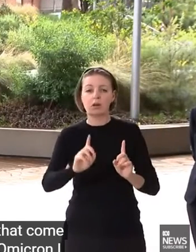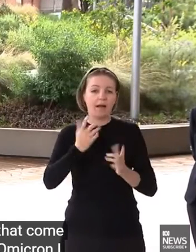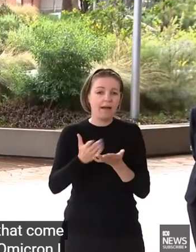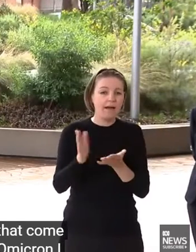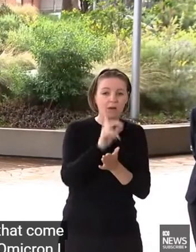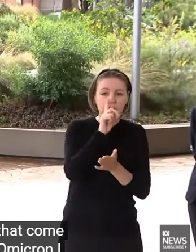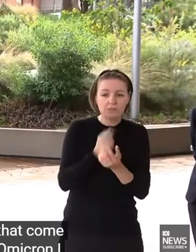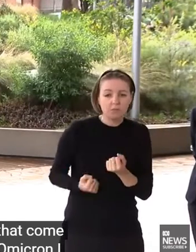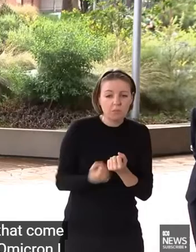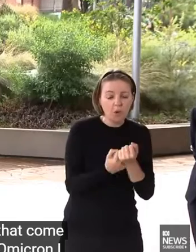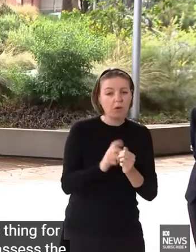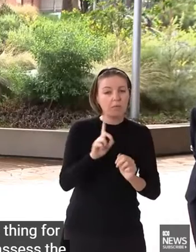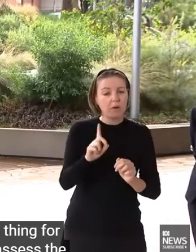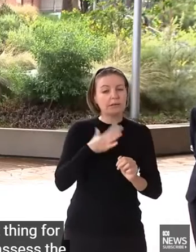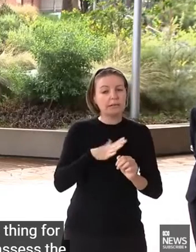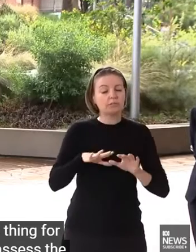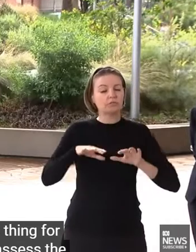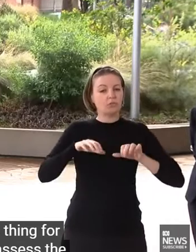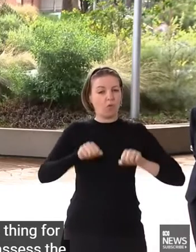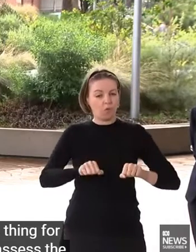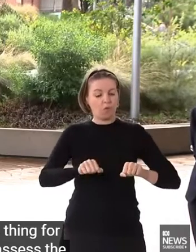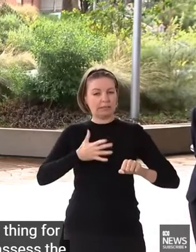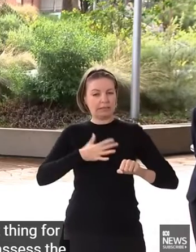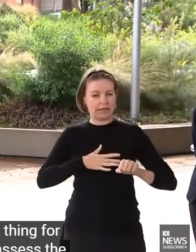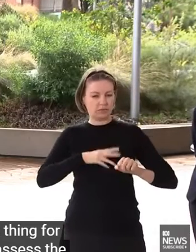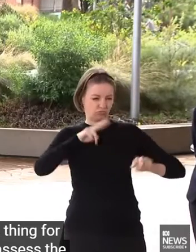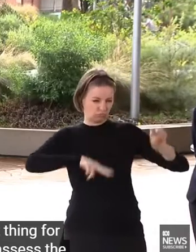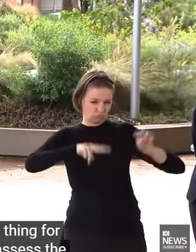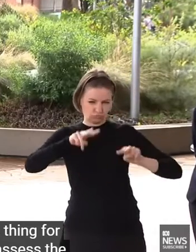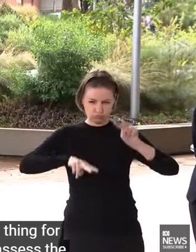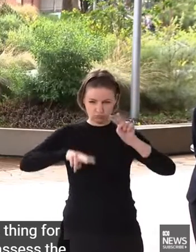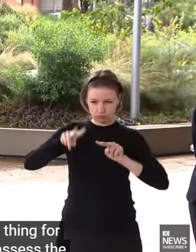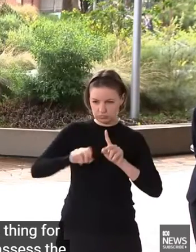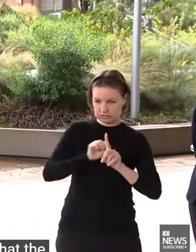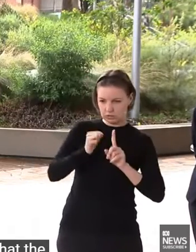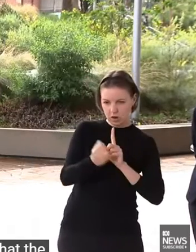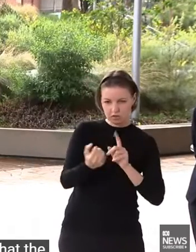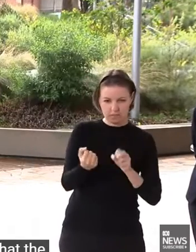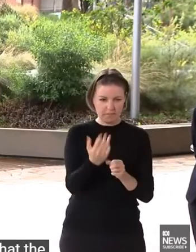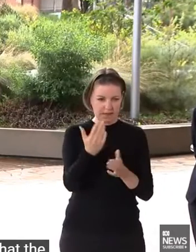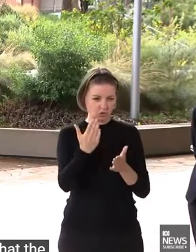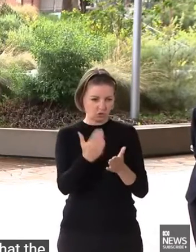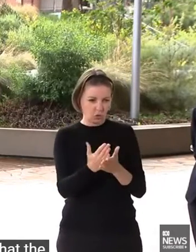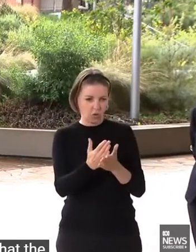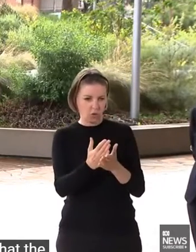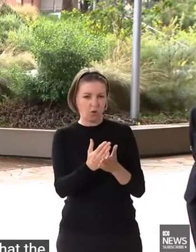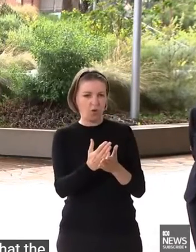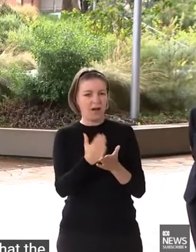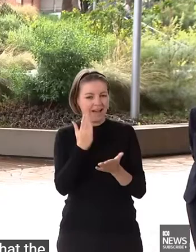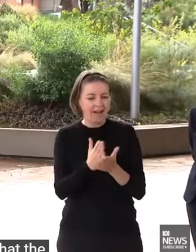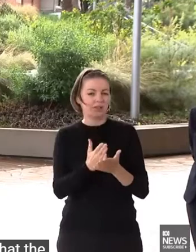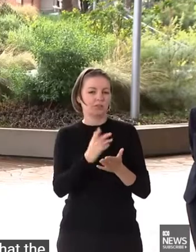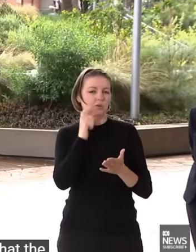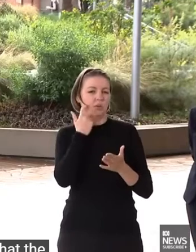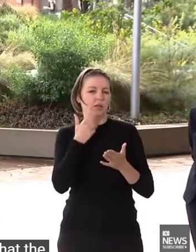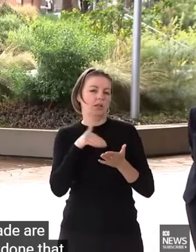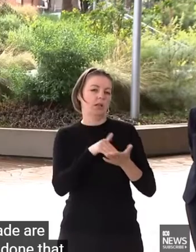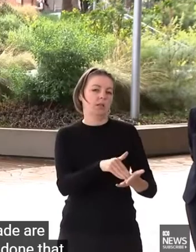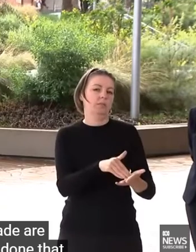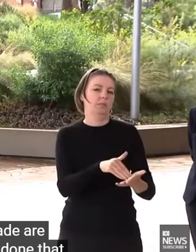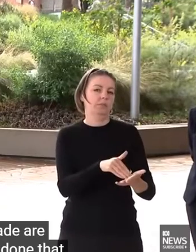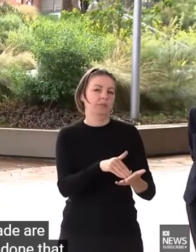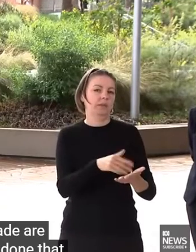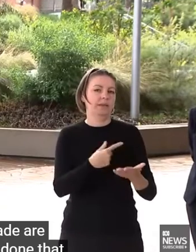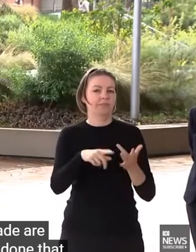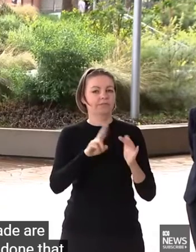situation, ensure that the investments are made are evidence-based. We've done that over the last two years. And my advice to the Treasurer has been work through that